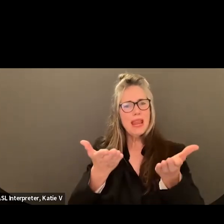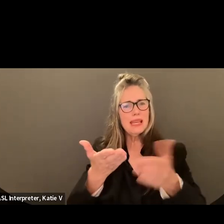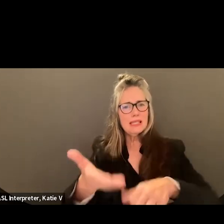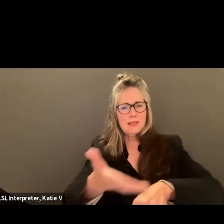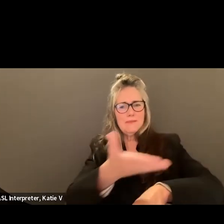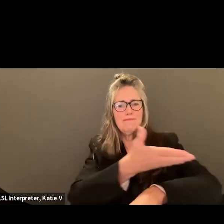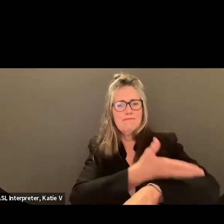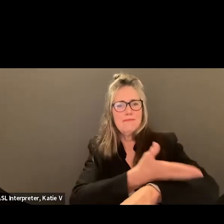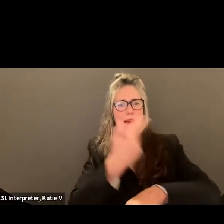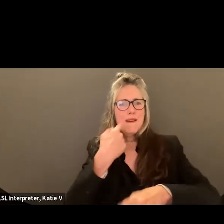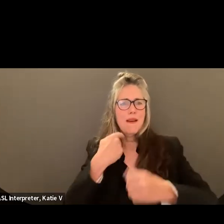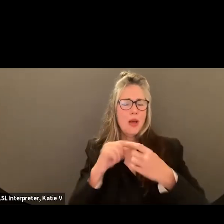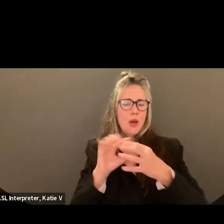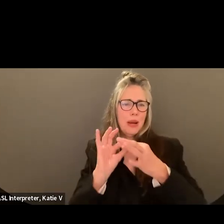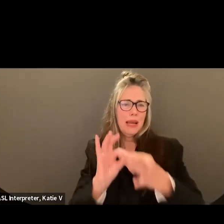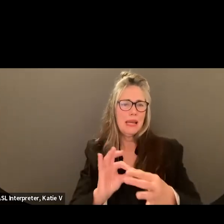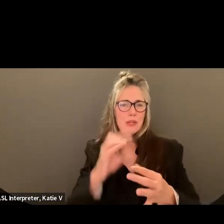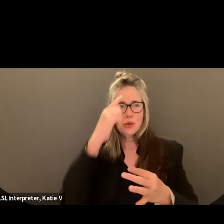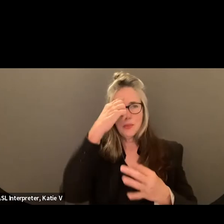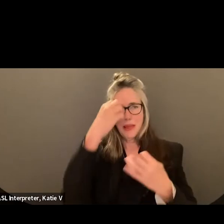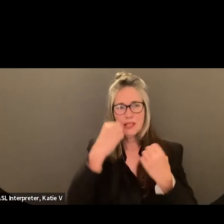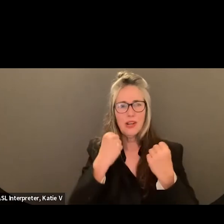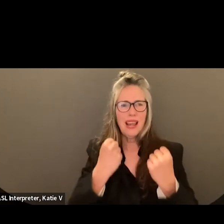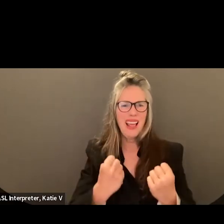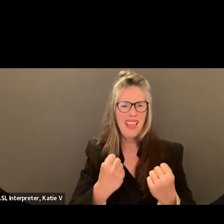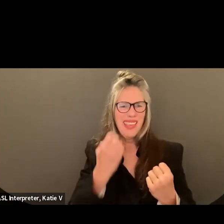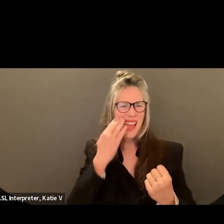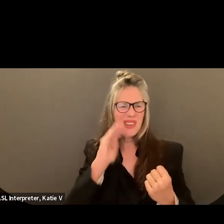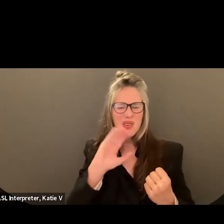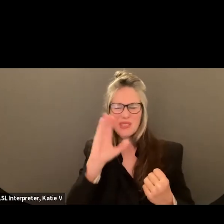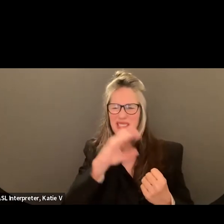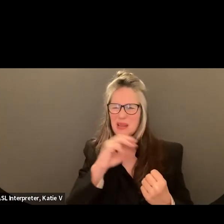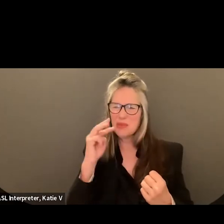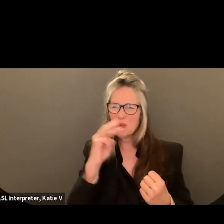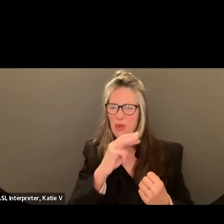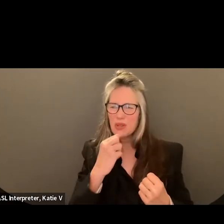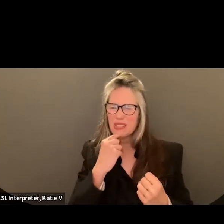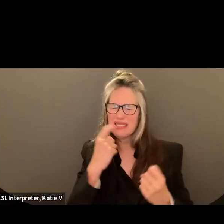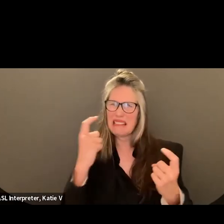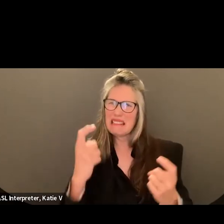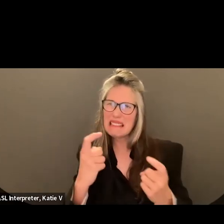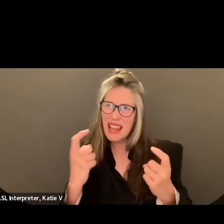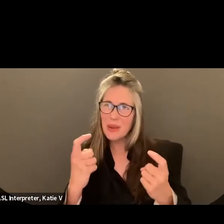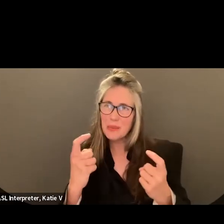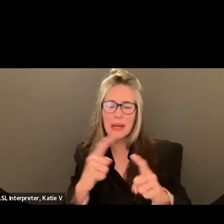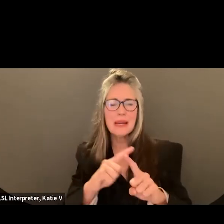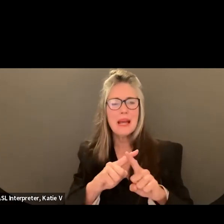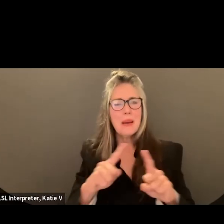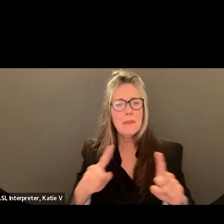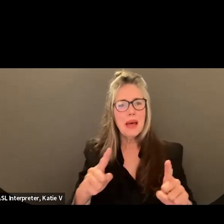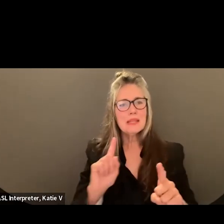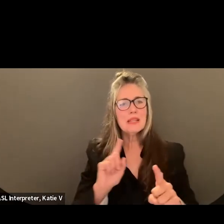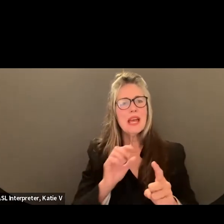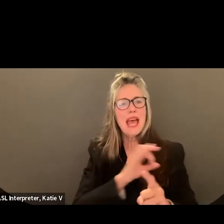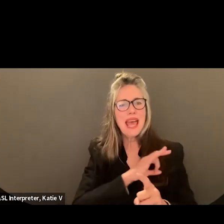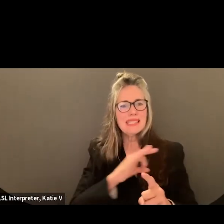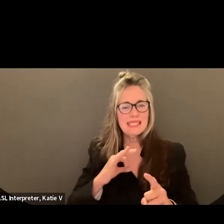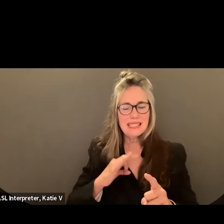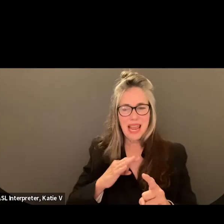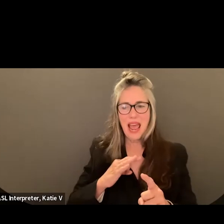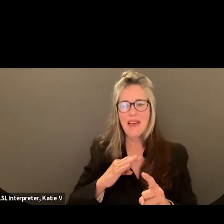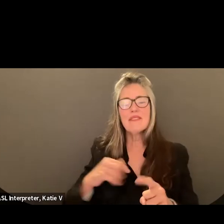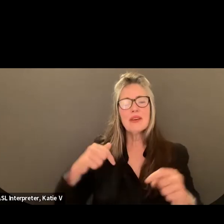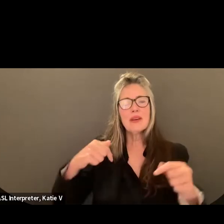health. As a district, we are proactively sharing materials with our students and staff to showcase resources